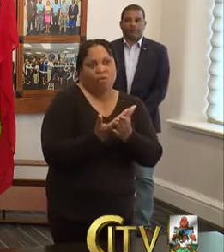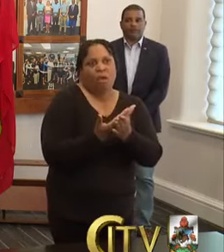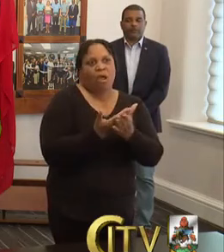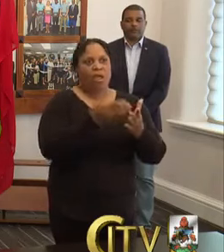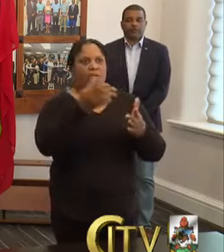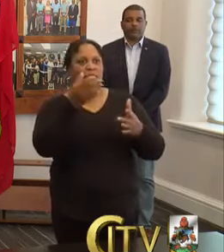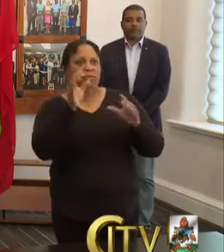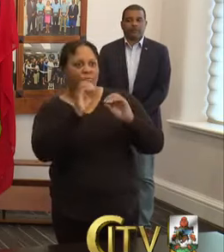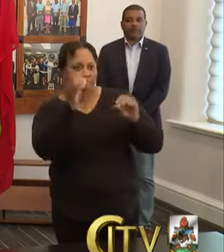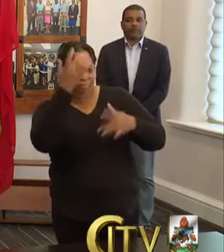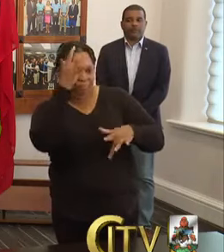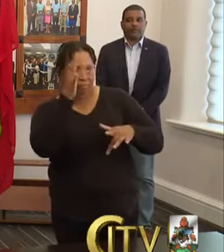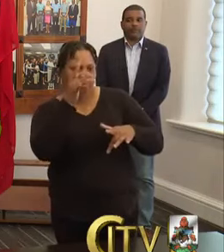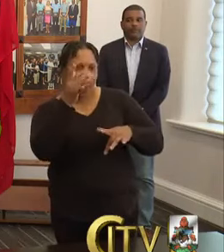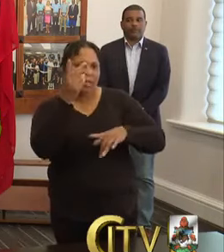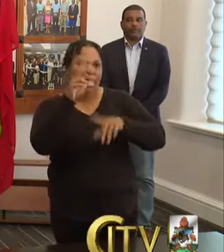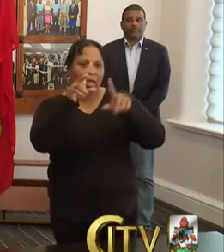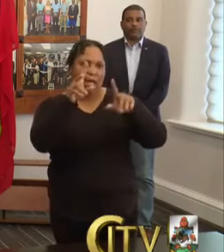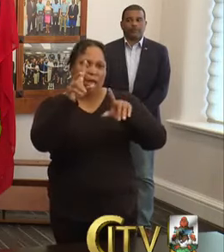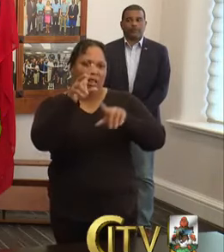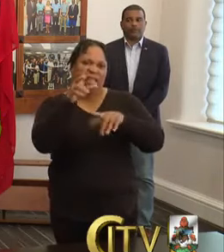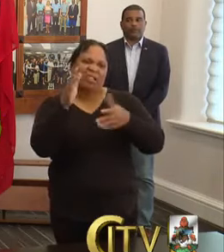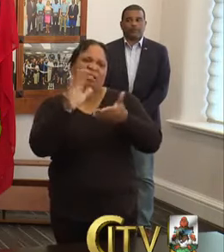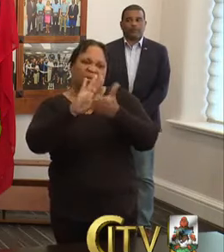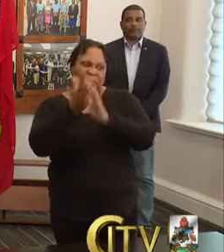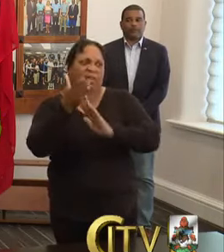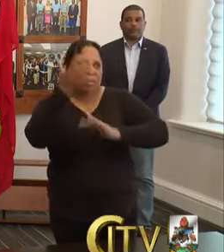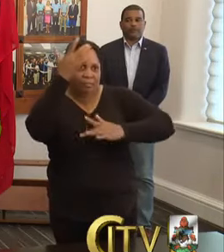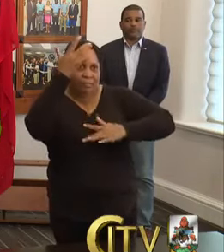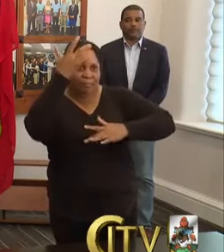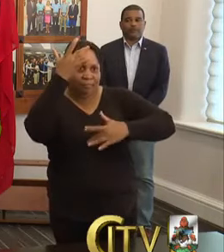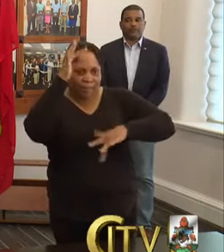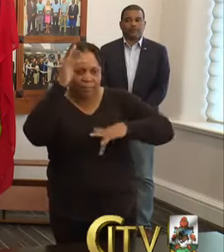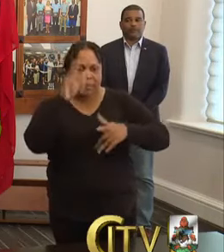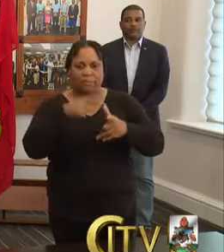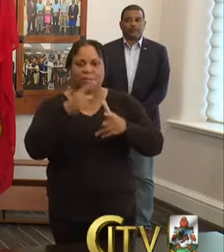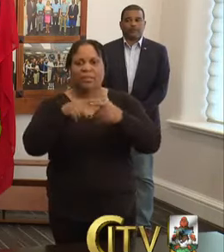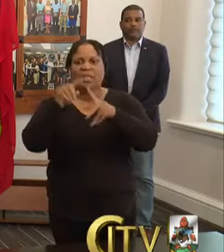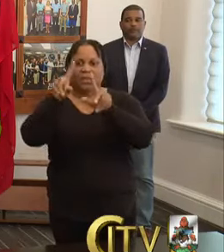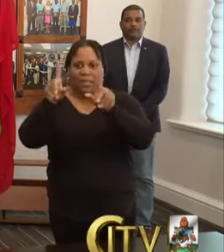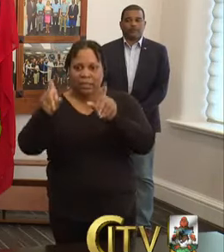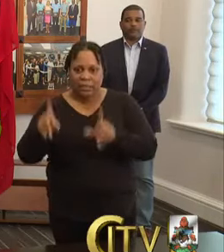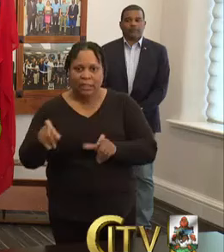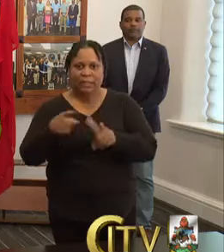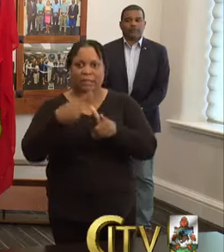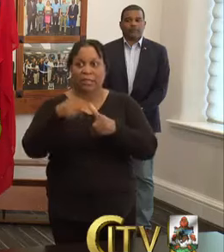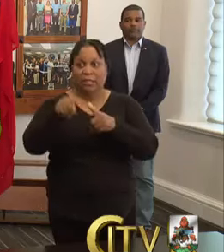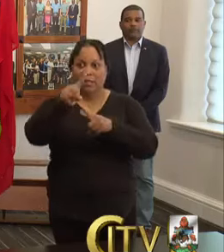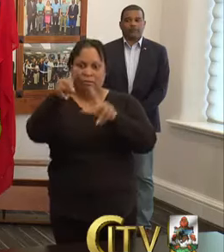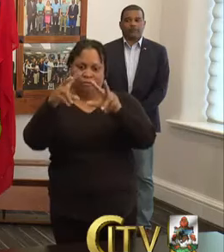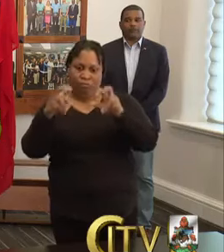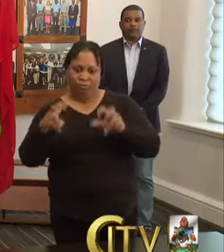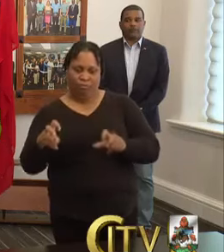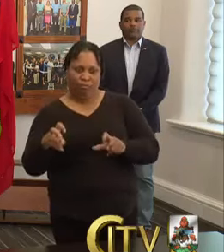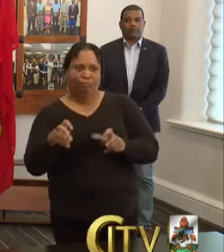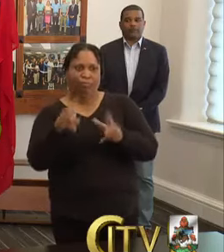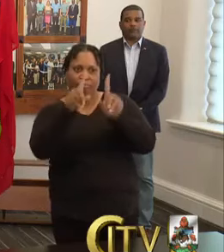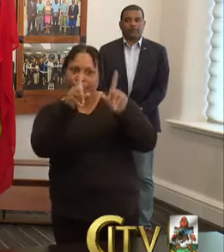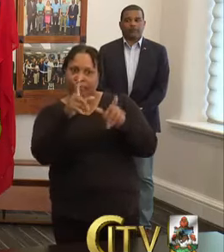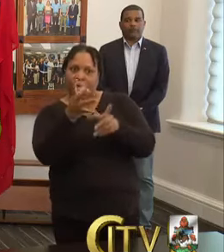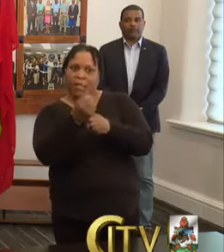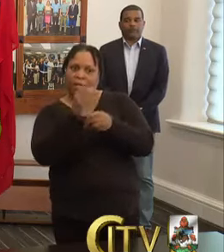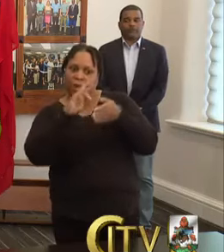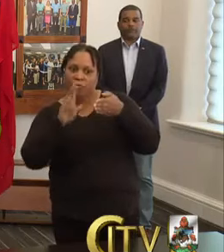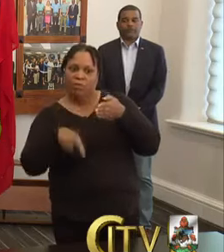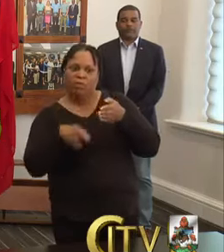two days later and they test on the third day. Epidemiology and surveillance receive that information from that day forward. Then they start the